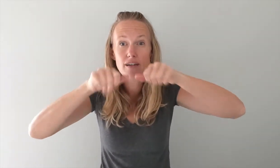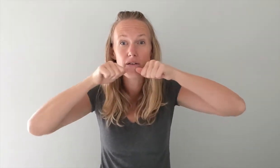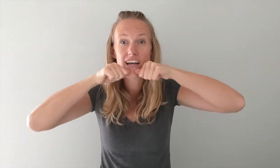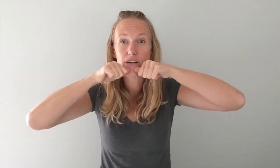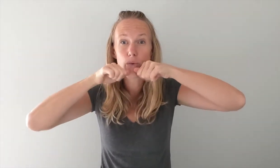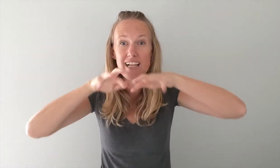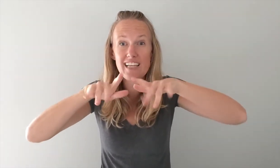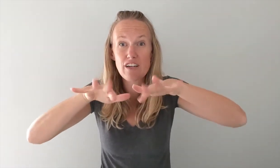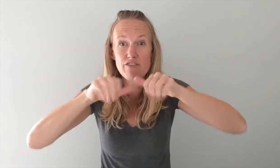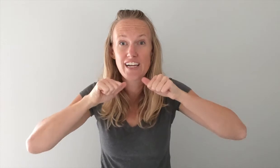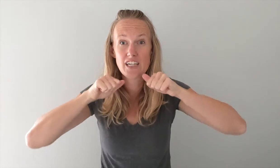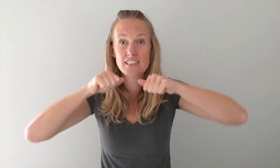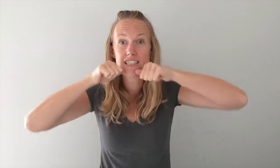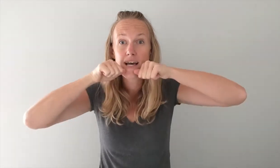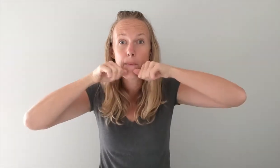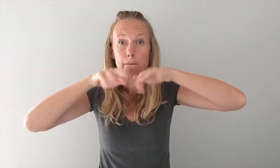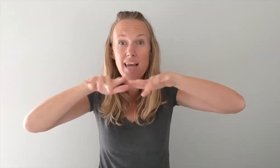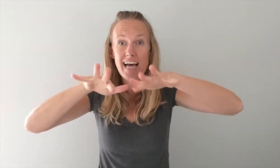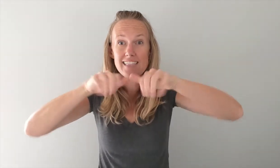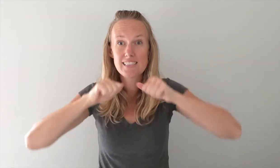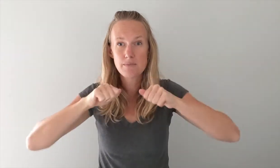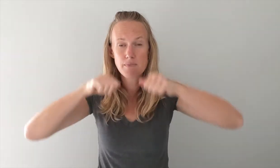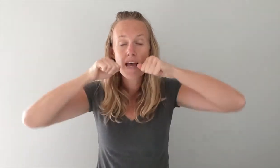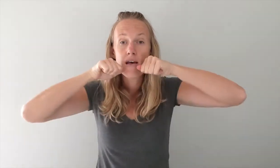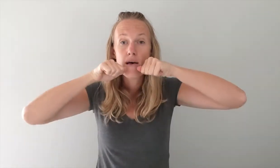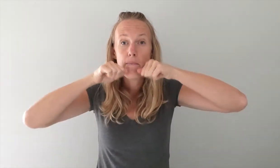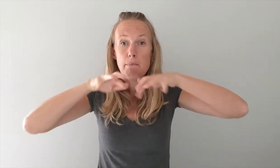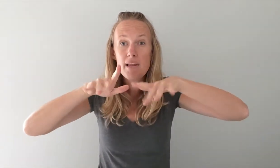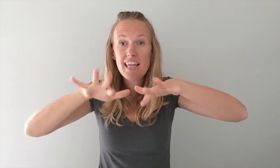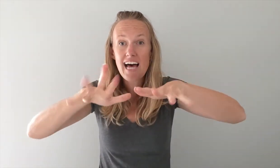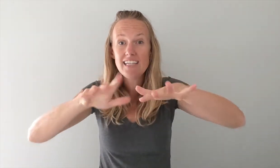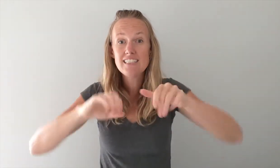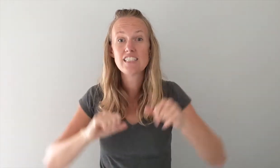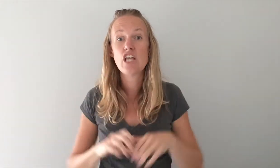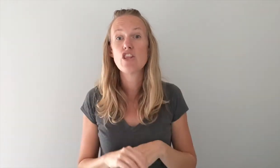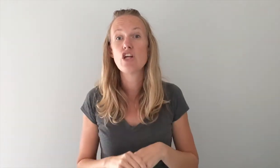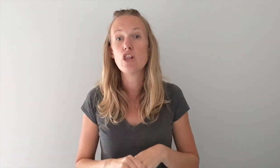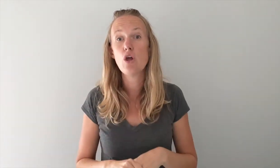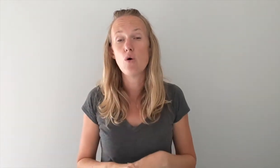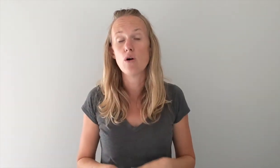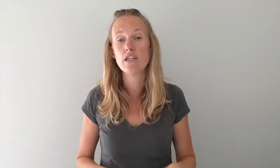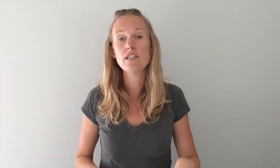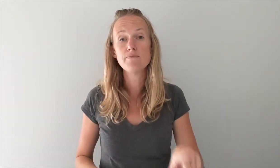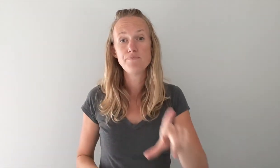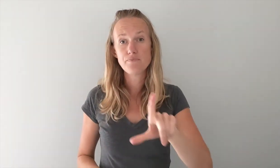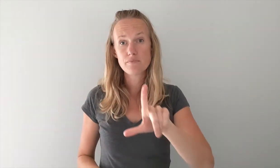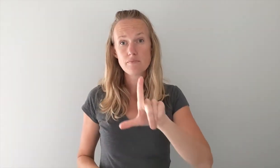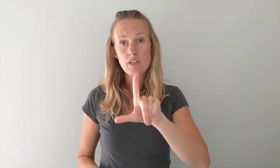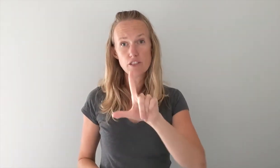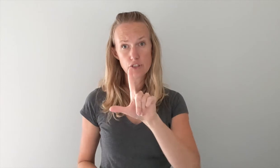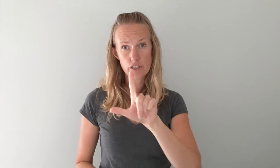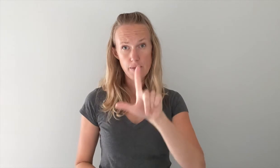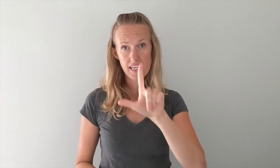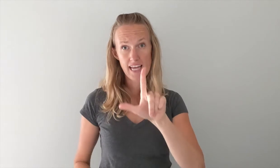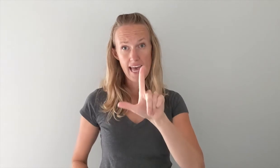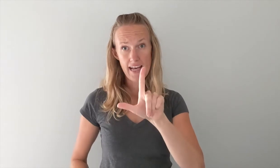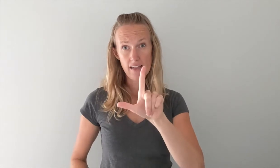and kind of wiggling your fingers. Bless. Bless the Lord so you're going to make an L